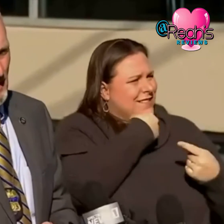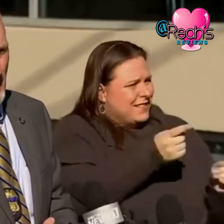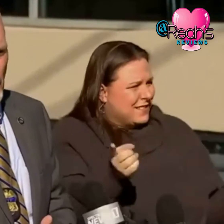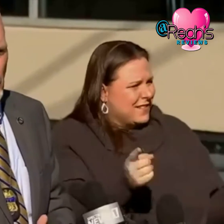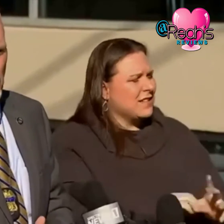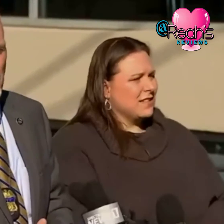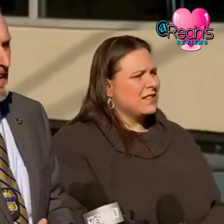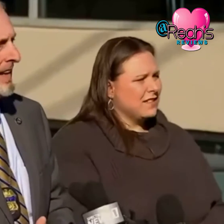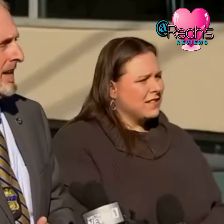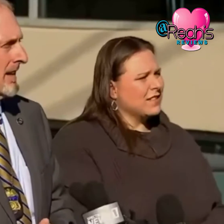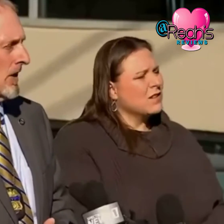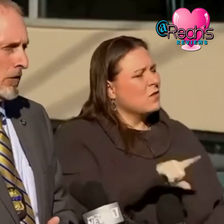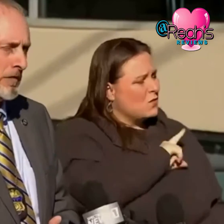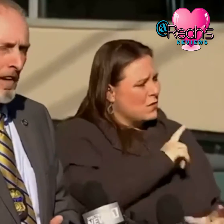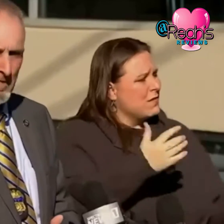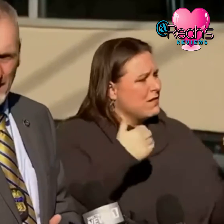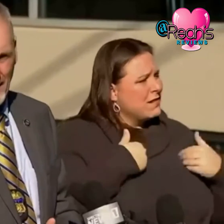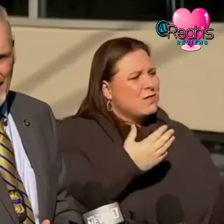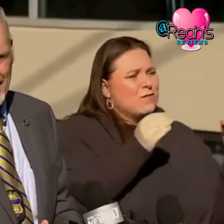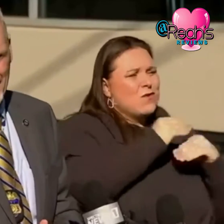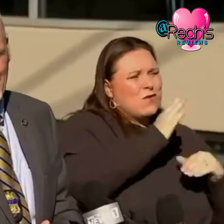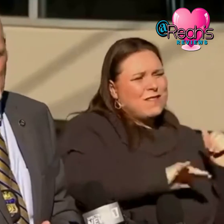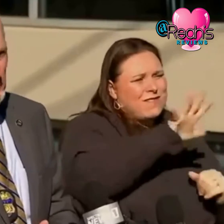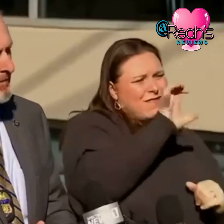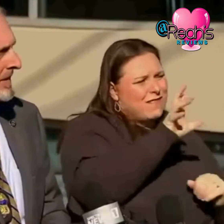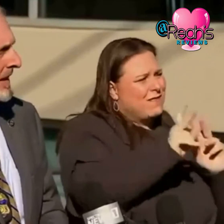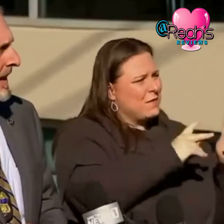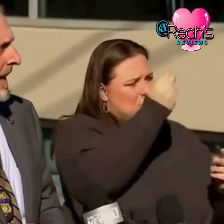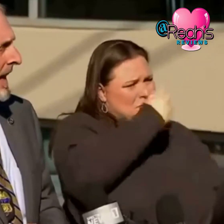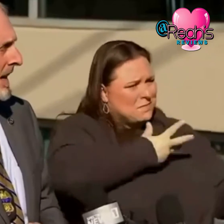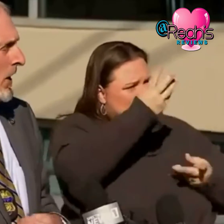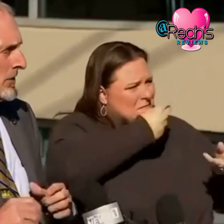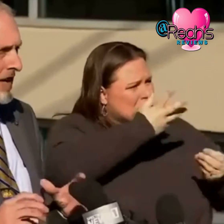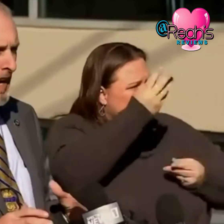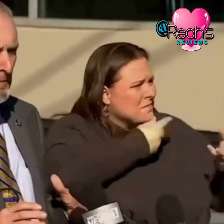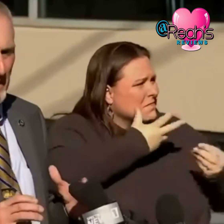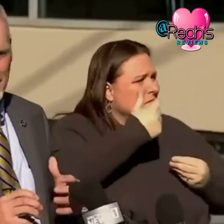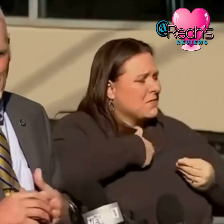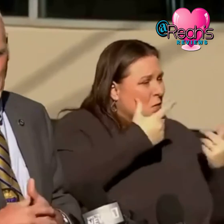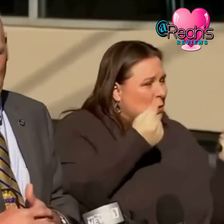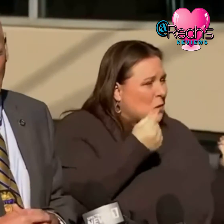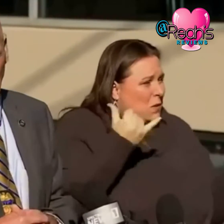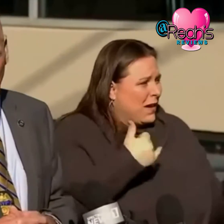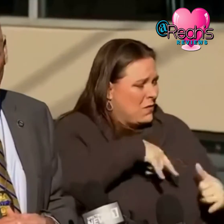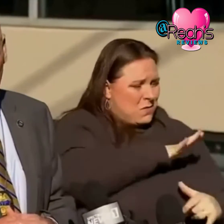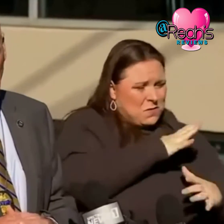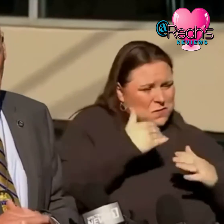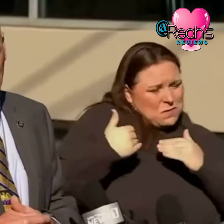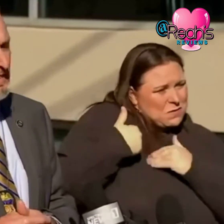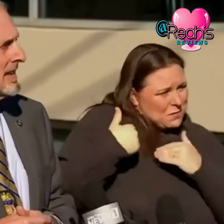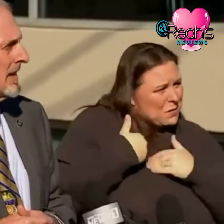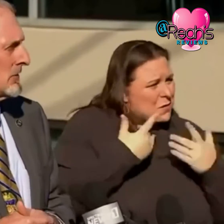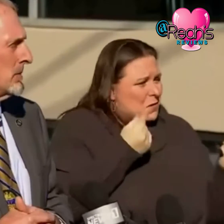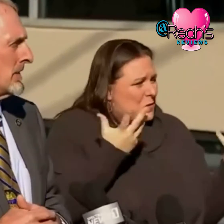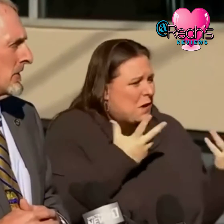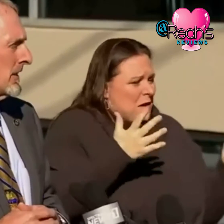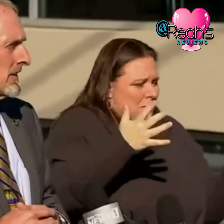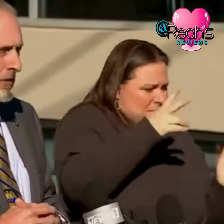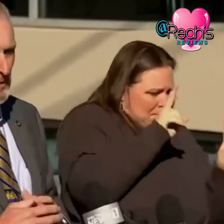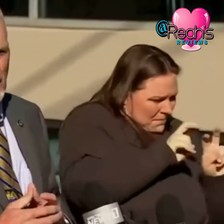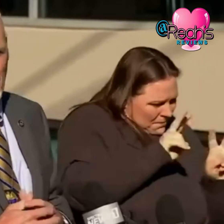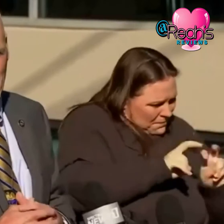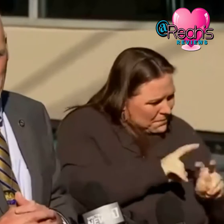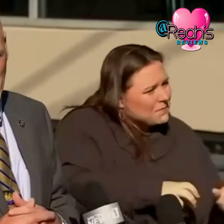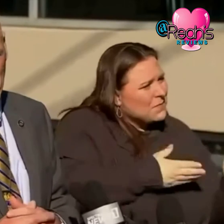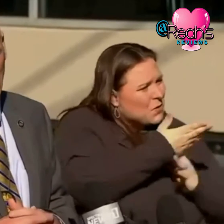we've had over 500 leads and tips and our job as a law enforcement agency is to make sure